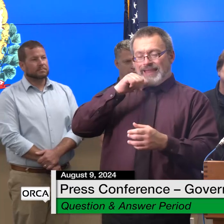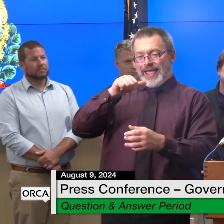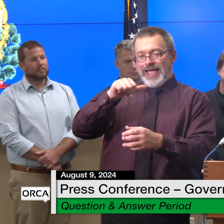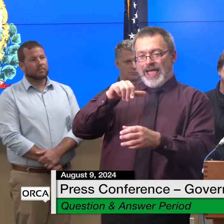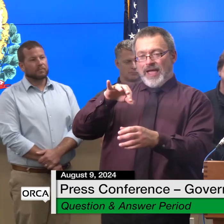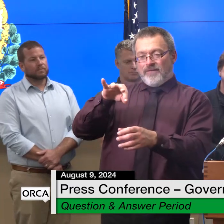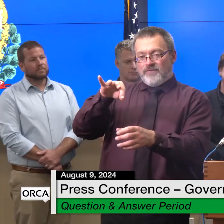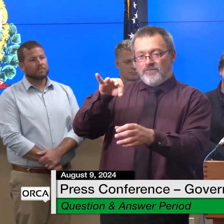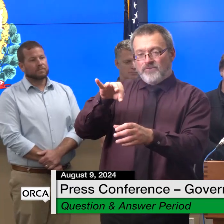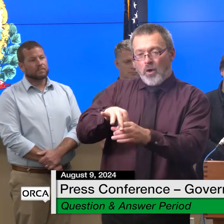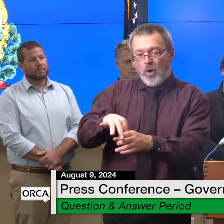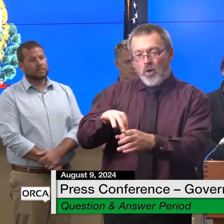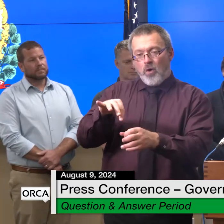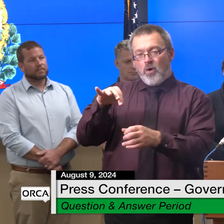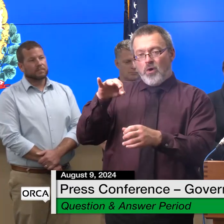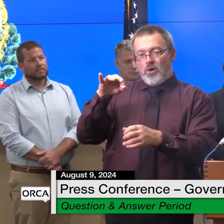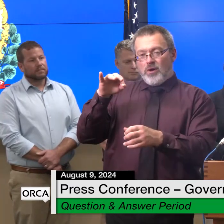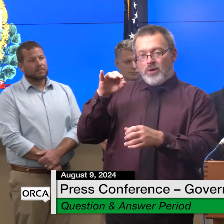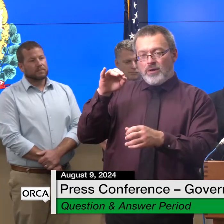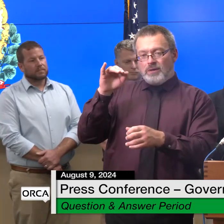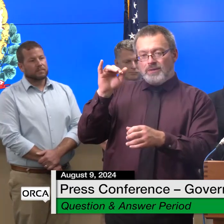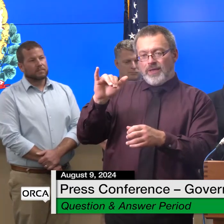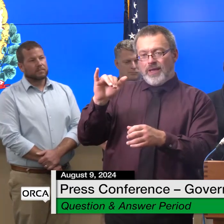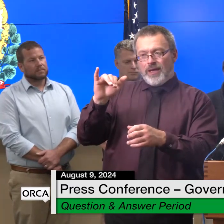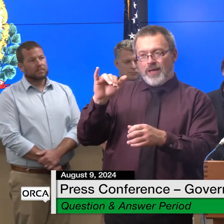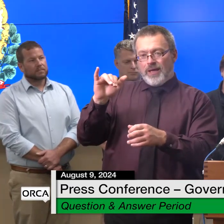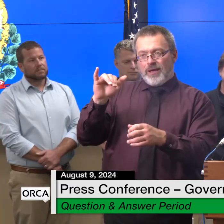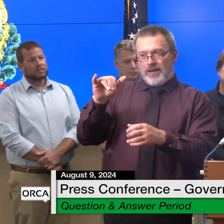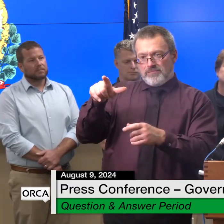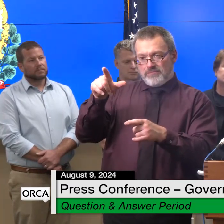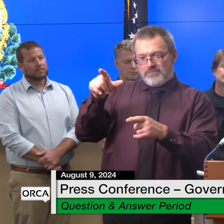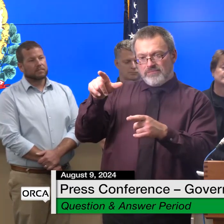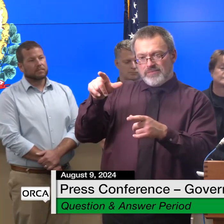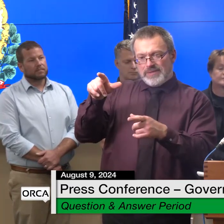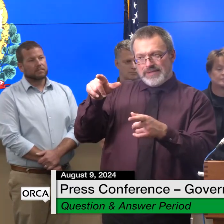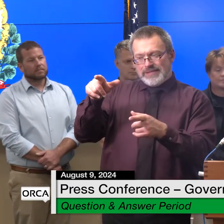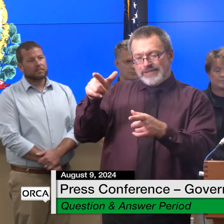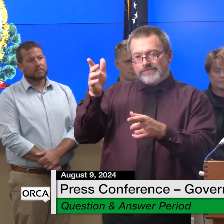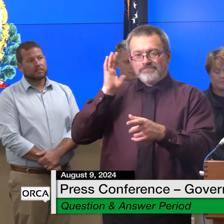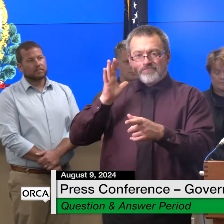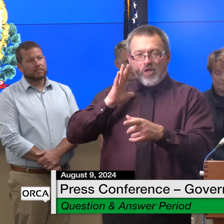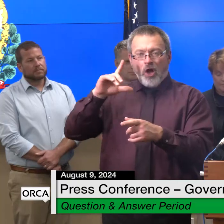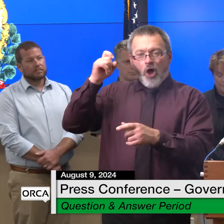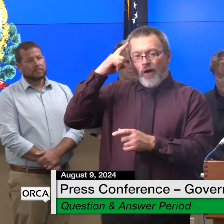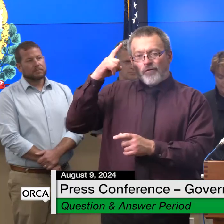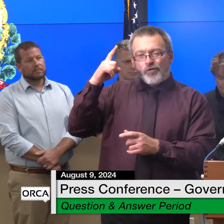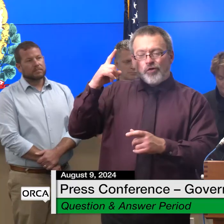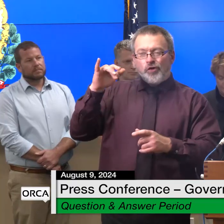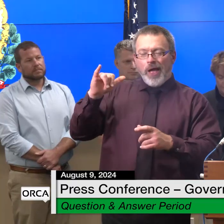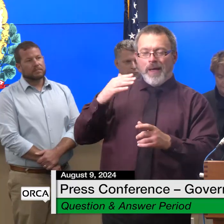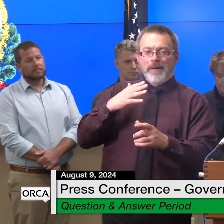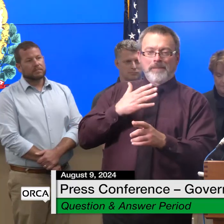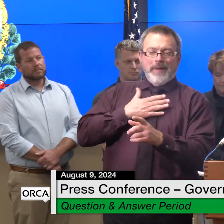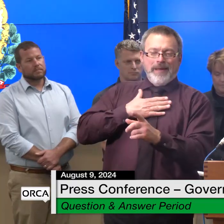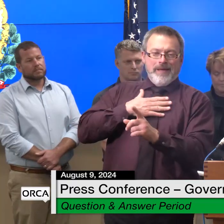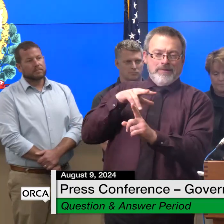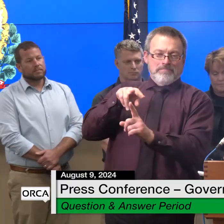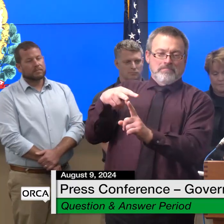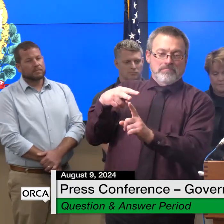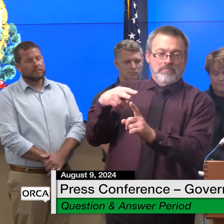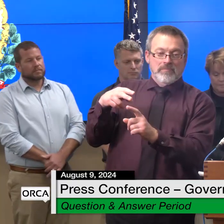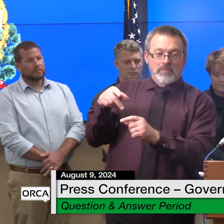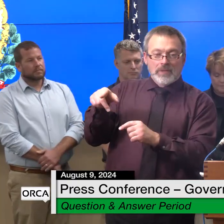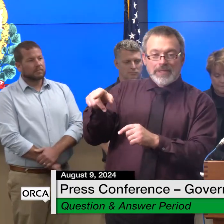executive branch being a former governor and i've made it known there was some that had run in the